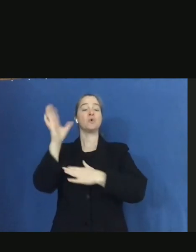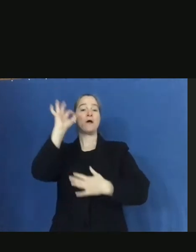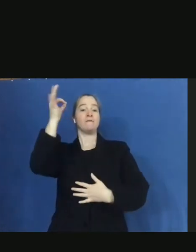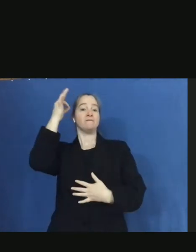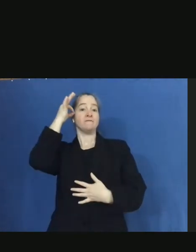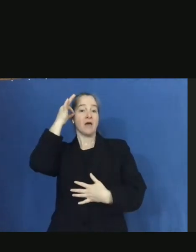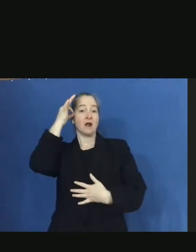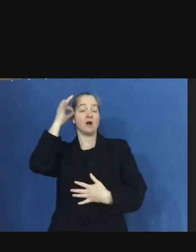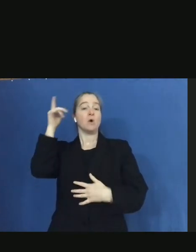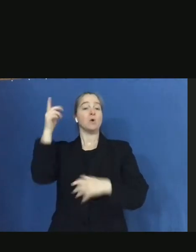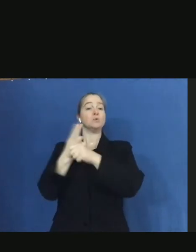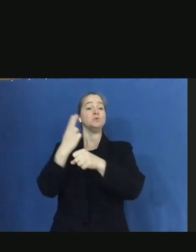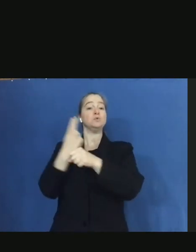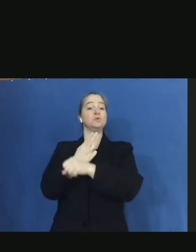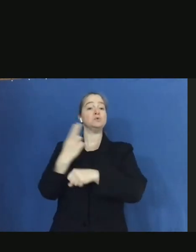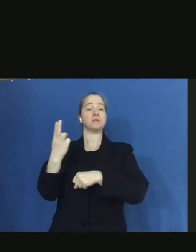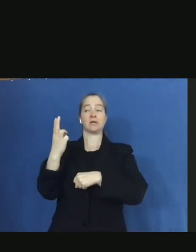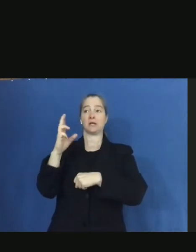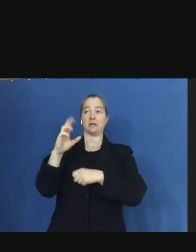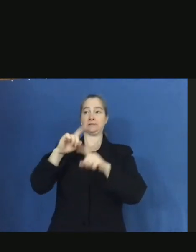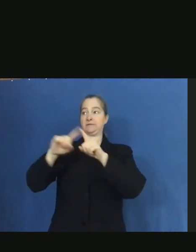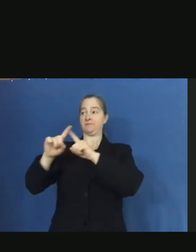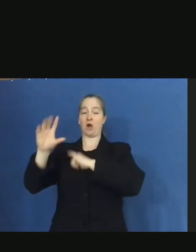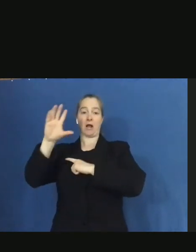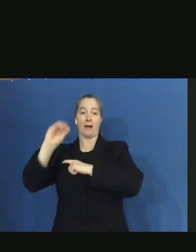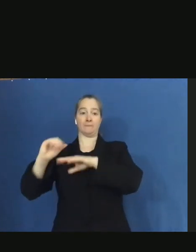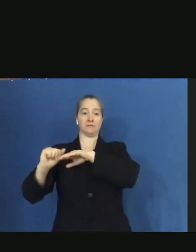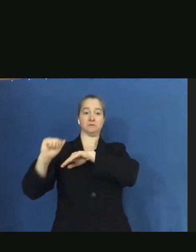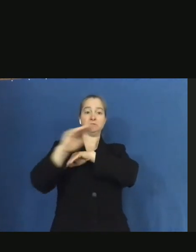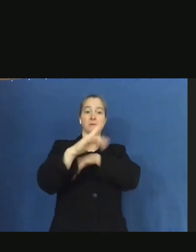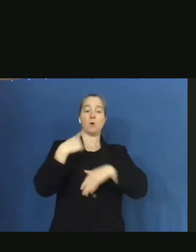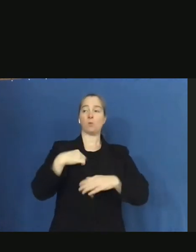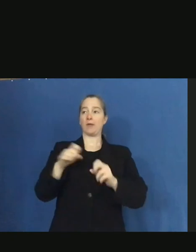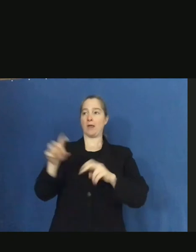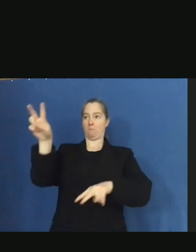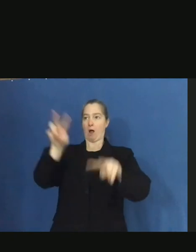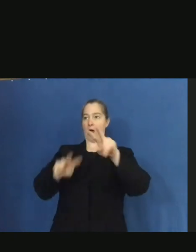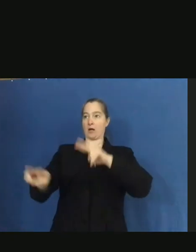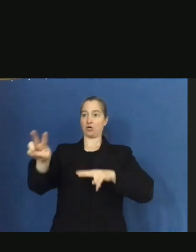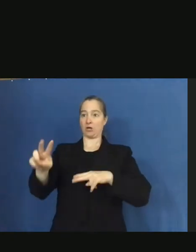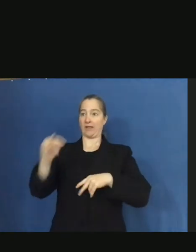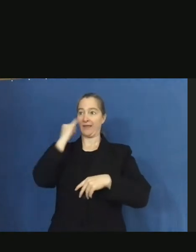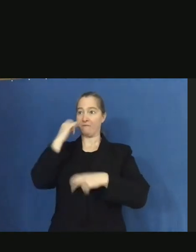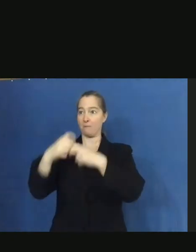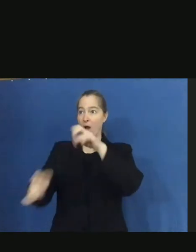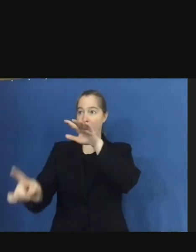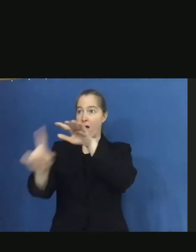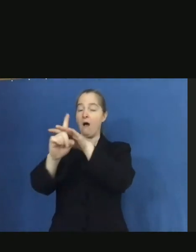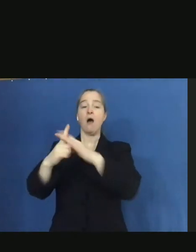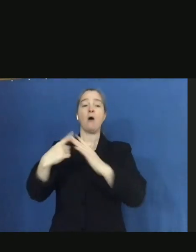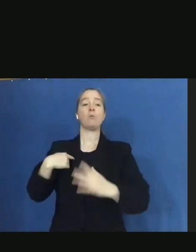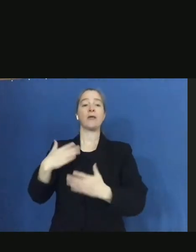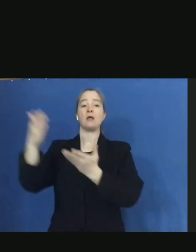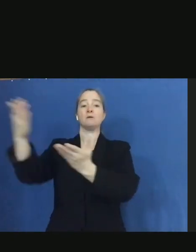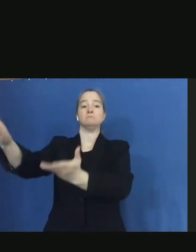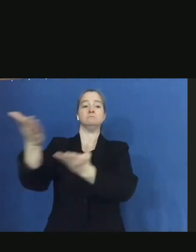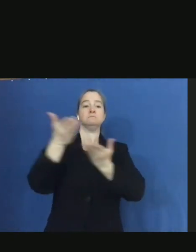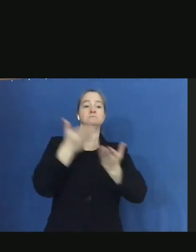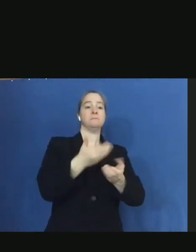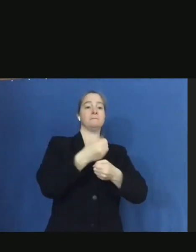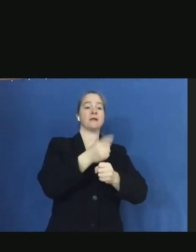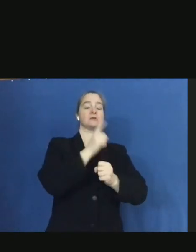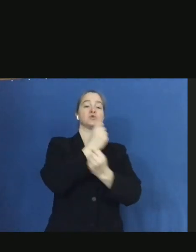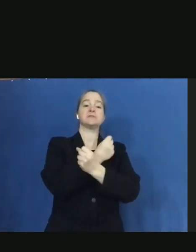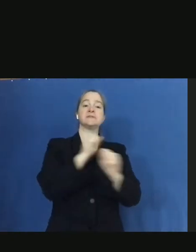we have the ability to monitor these shipments and assist in troubleshooting any issues to ensure that they are safely delivered to their final destinations.